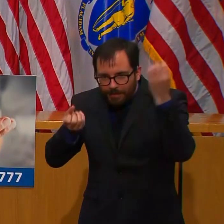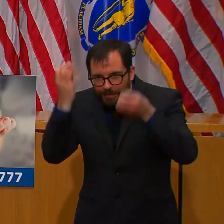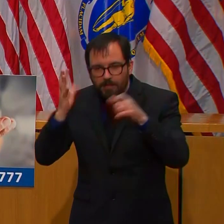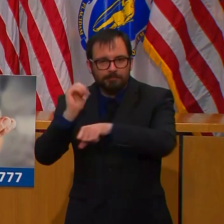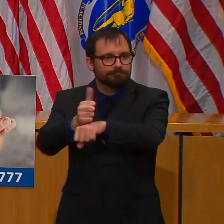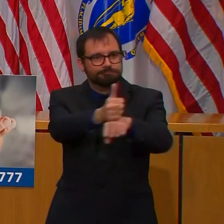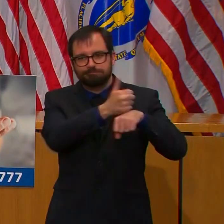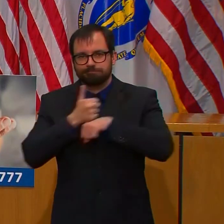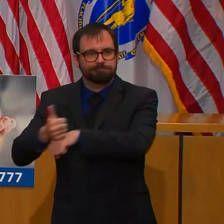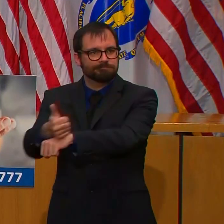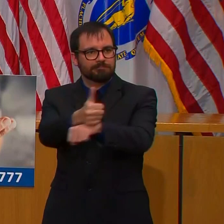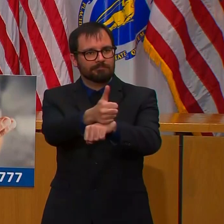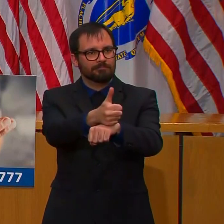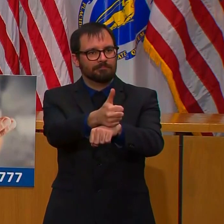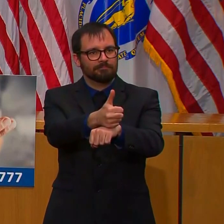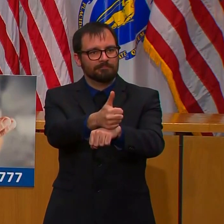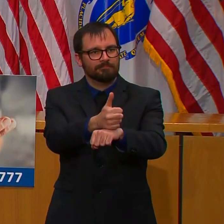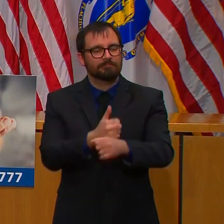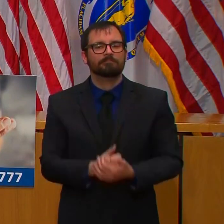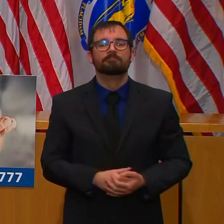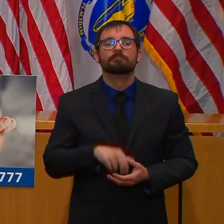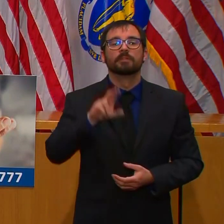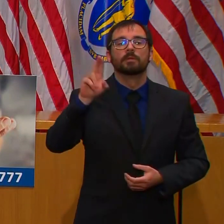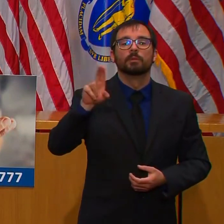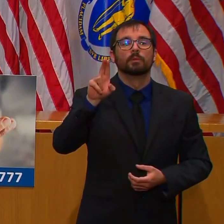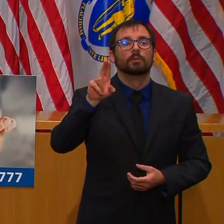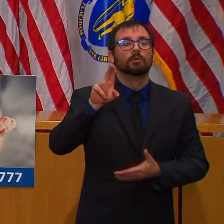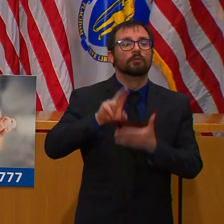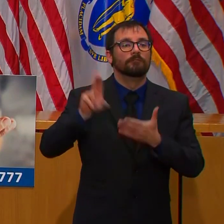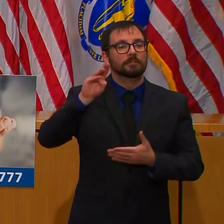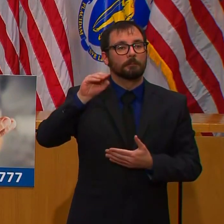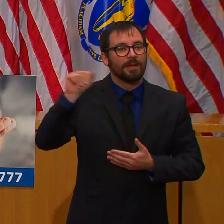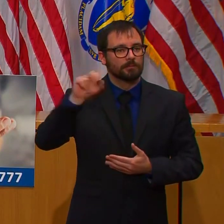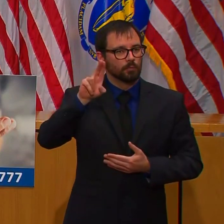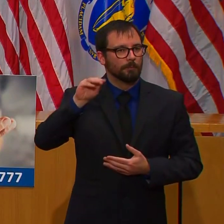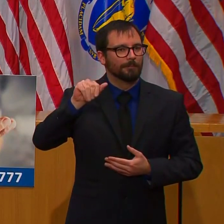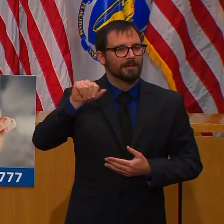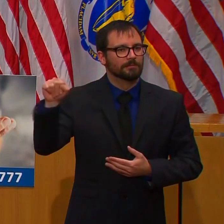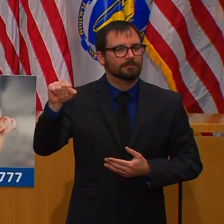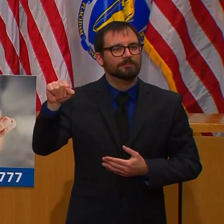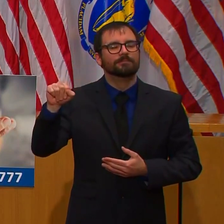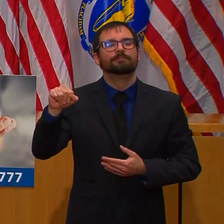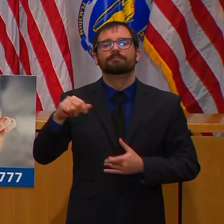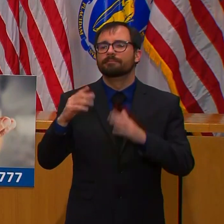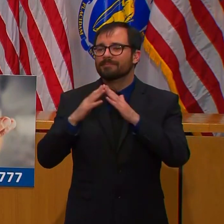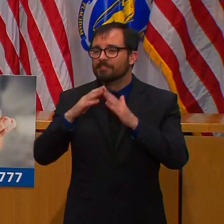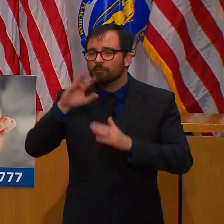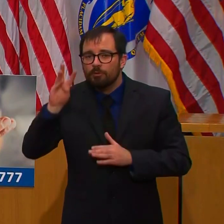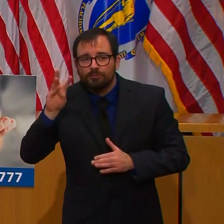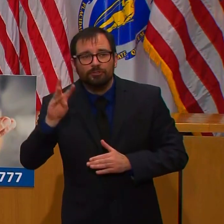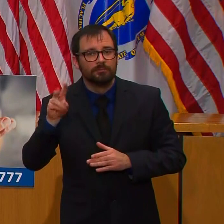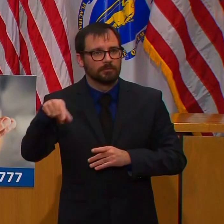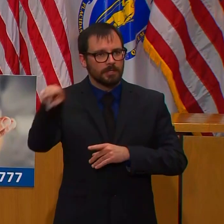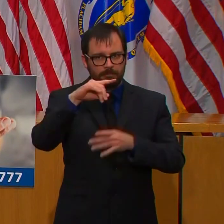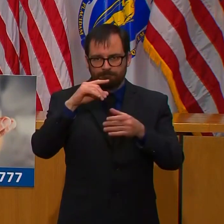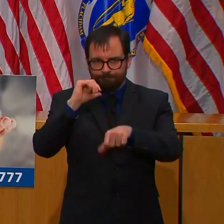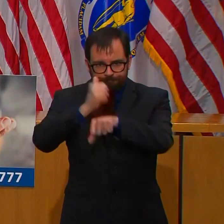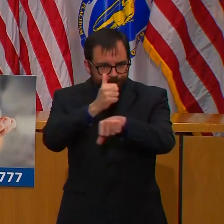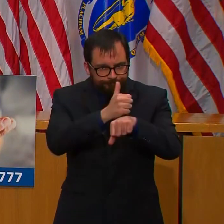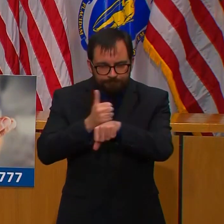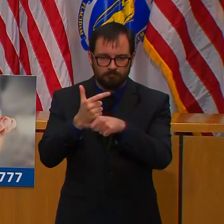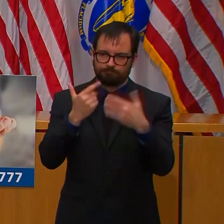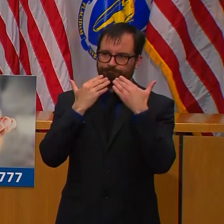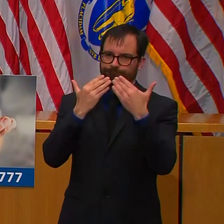to partner and staff this facility for the Commonwealth. UMass Memorial will lead the day-to-day running of the facility once it's up